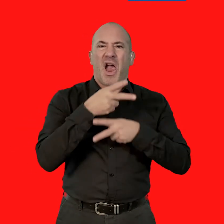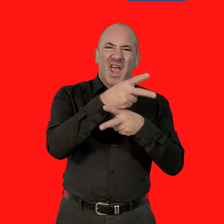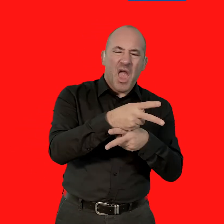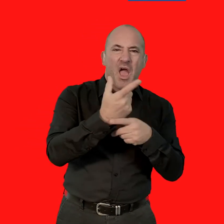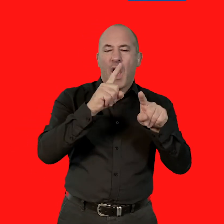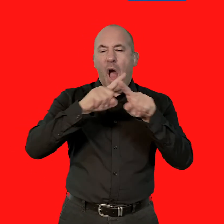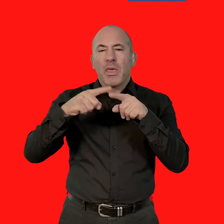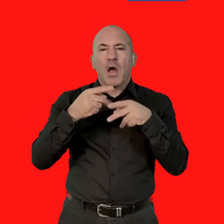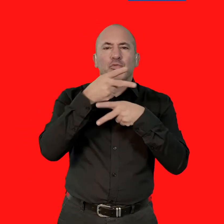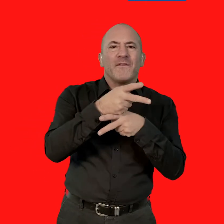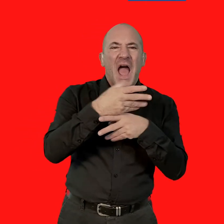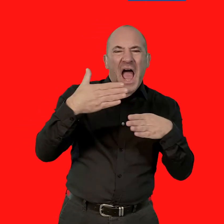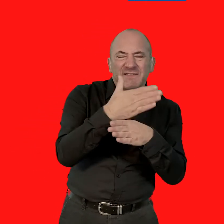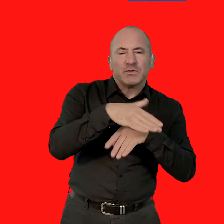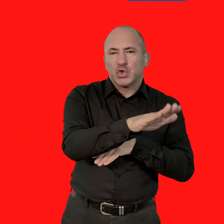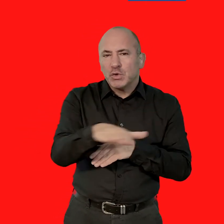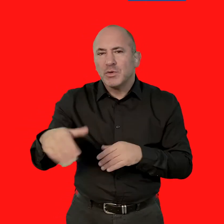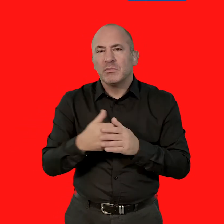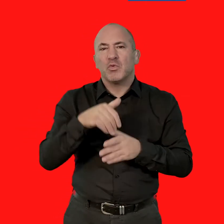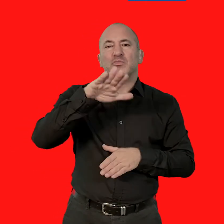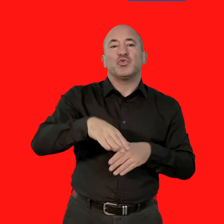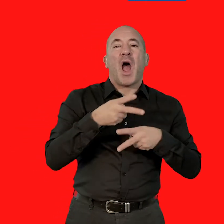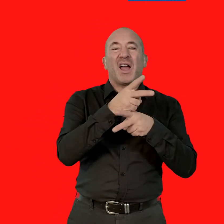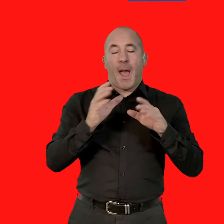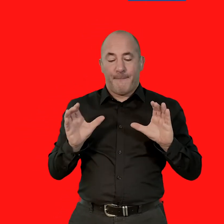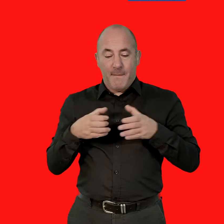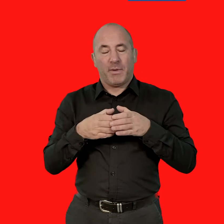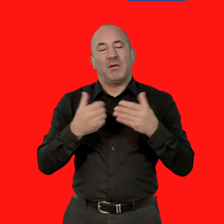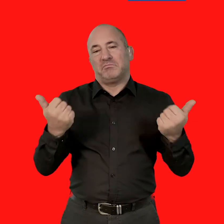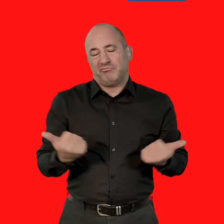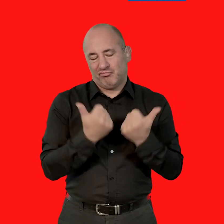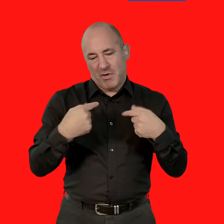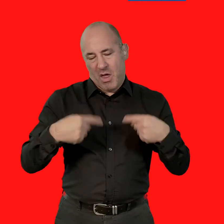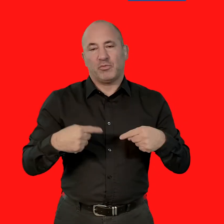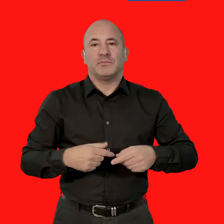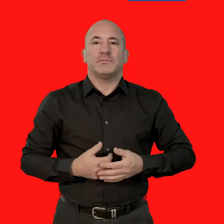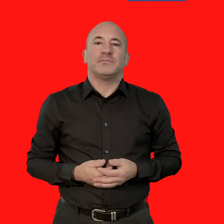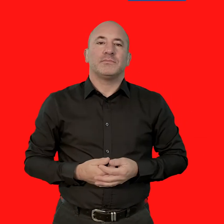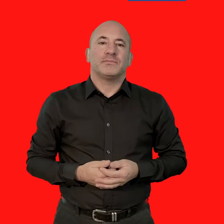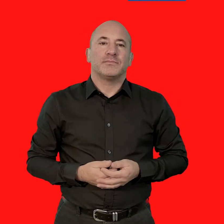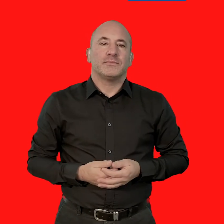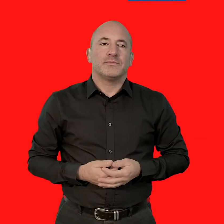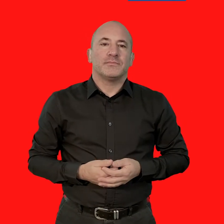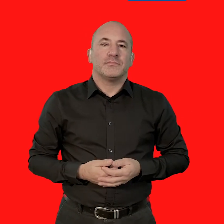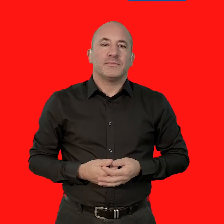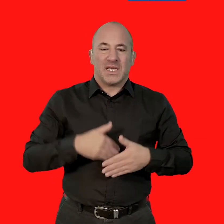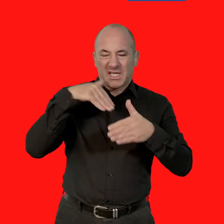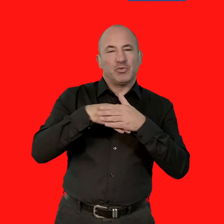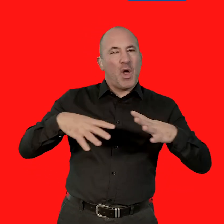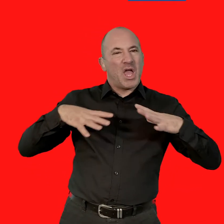Child care. Other supervised activities for children and child care bubbles permitted. Indoor leisure.